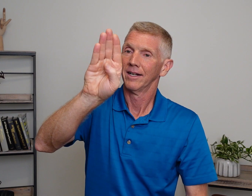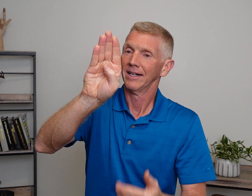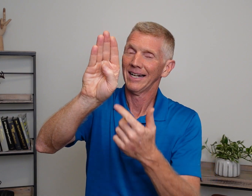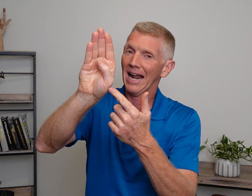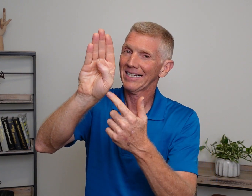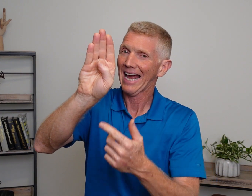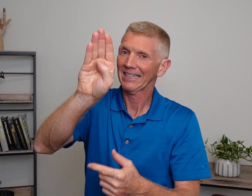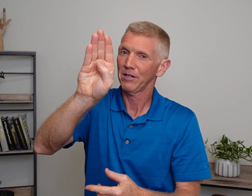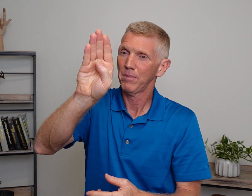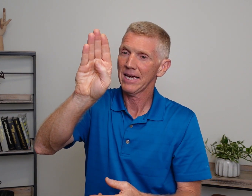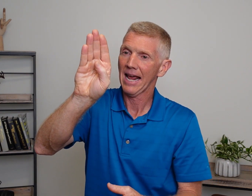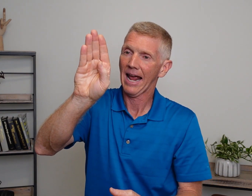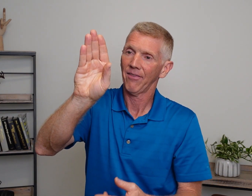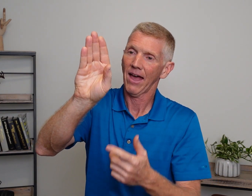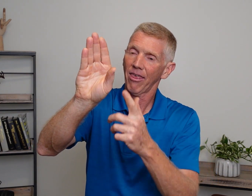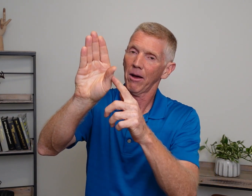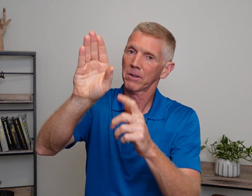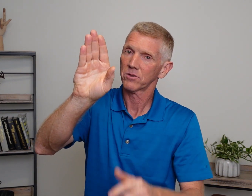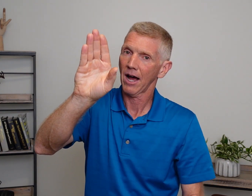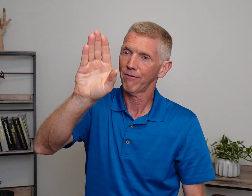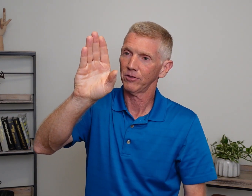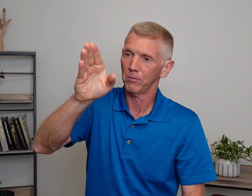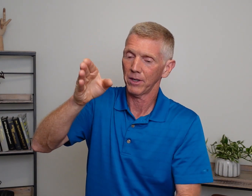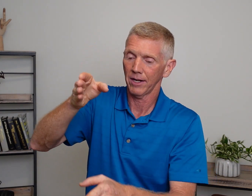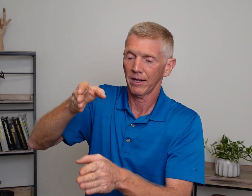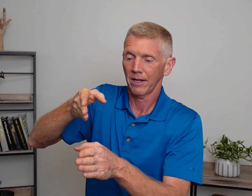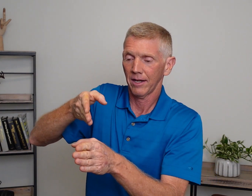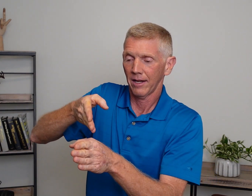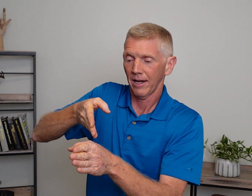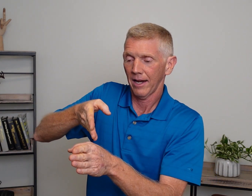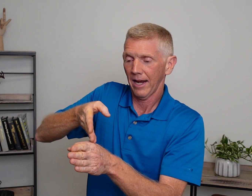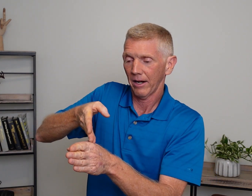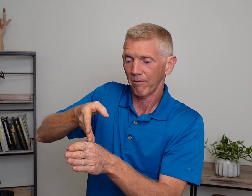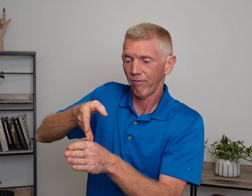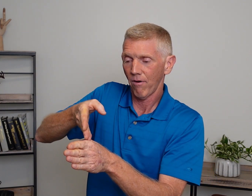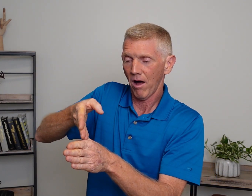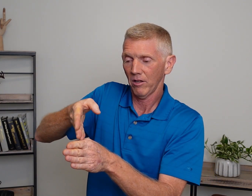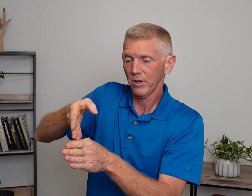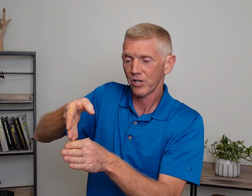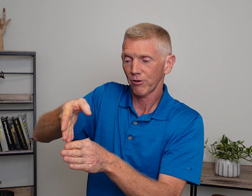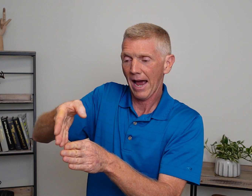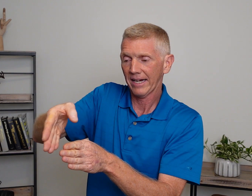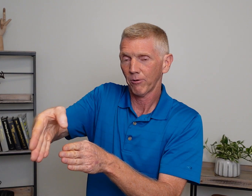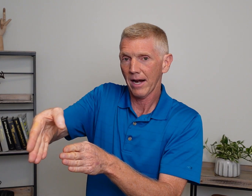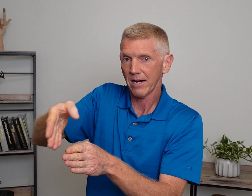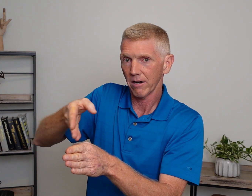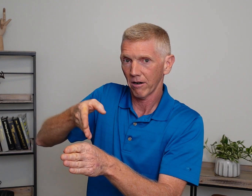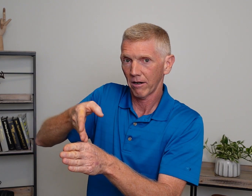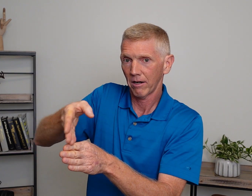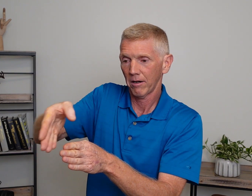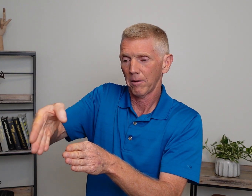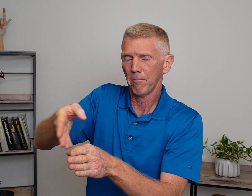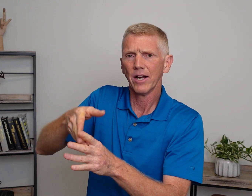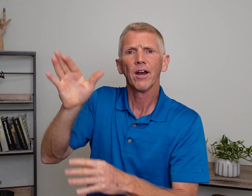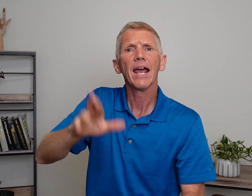Not exactly a B hand. That thumb comes off a little bit. And I'm following and tracking right here. Major. Hey!